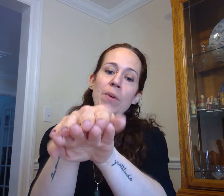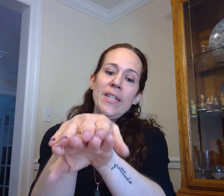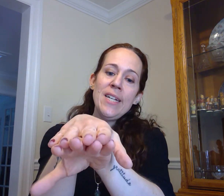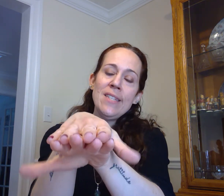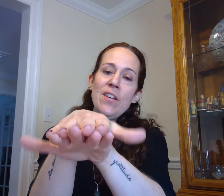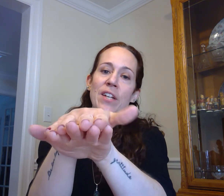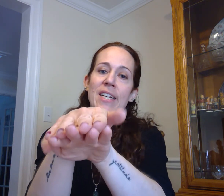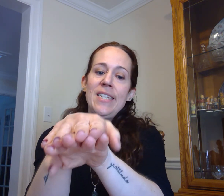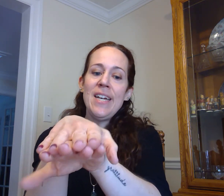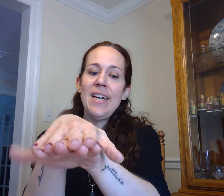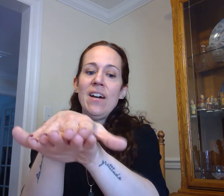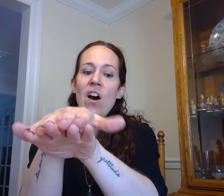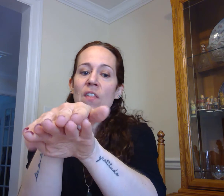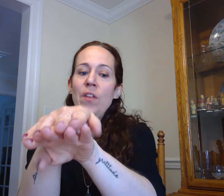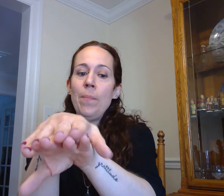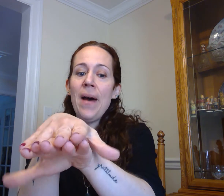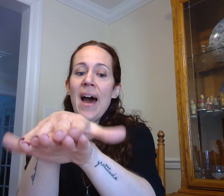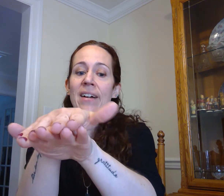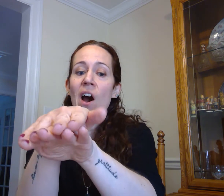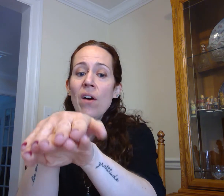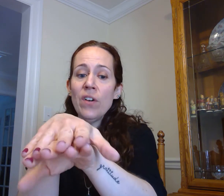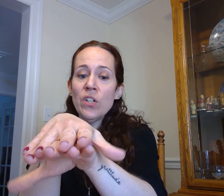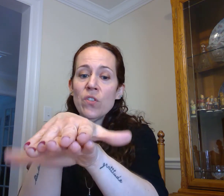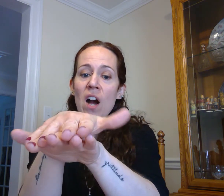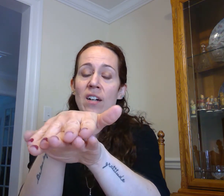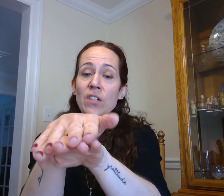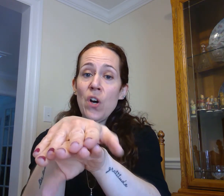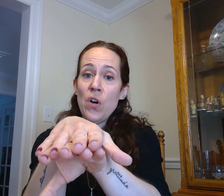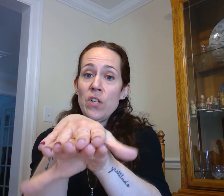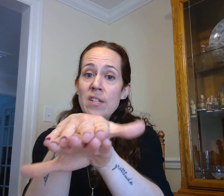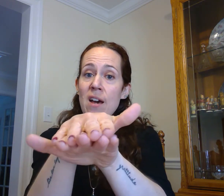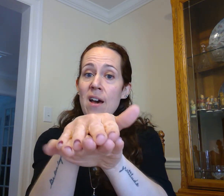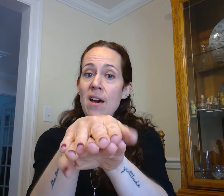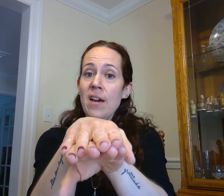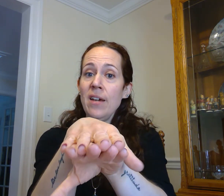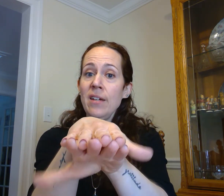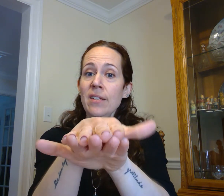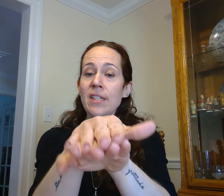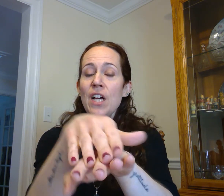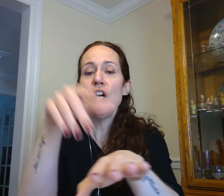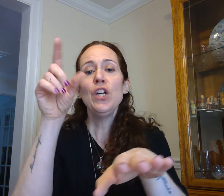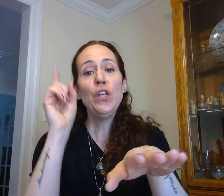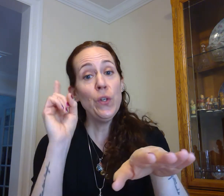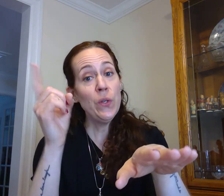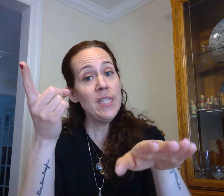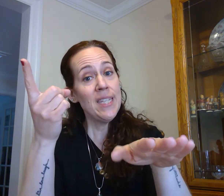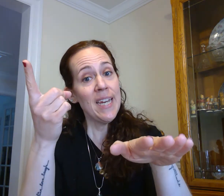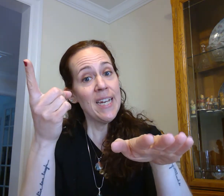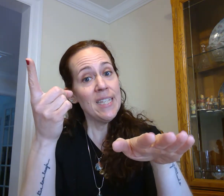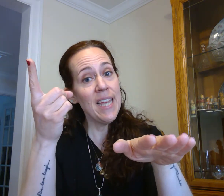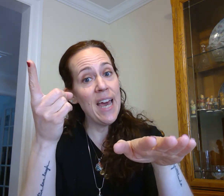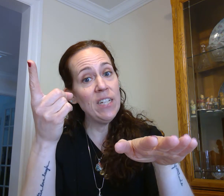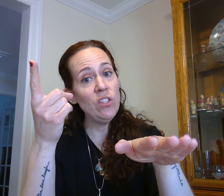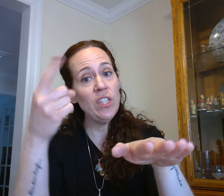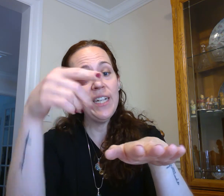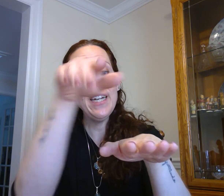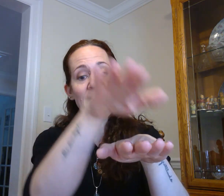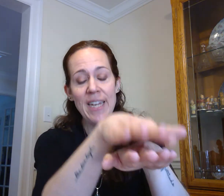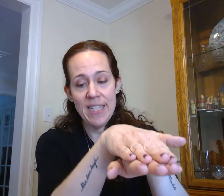bright and sunny day on the back of a crocodile you see said she he's